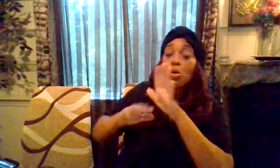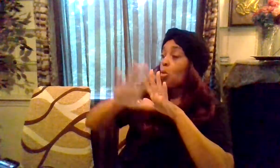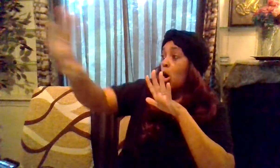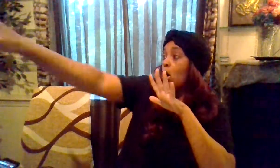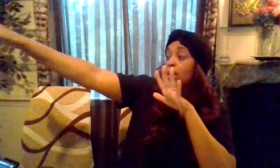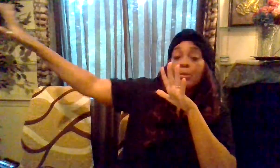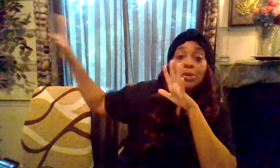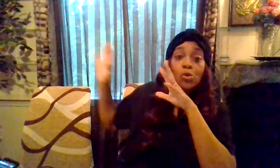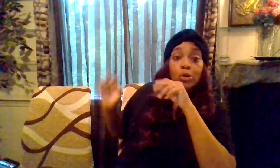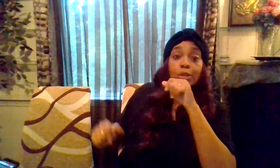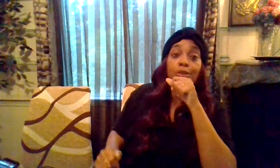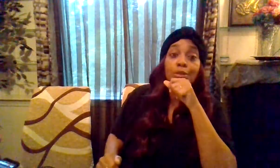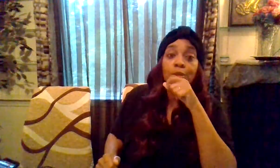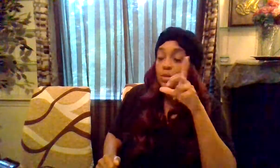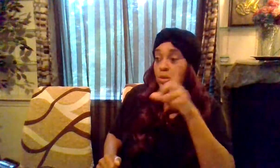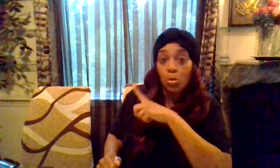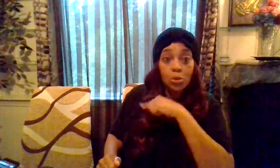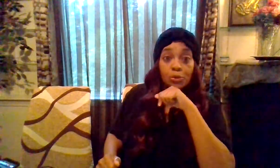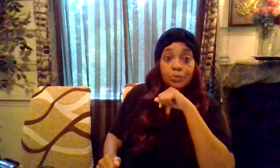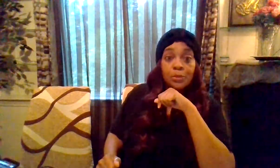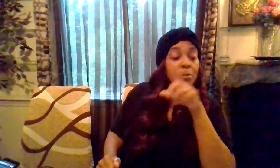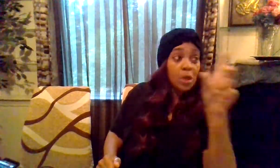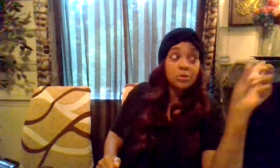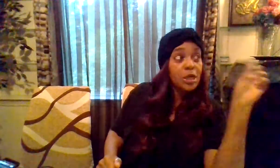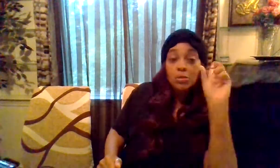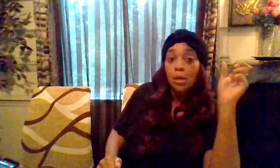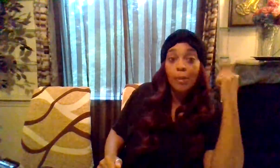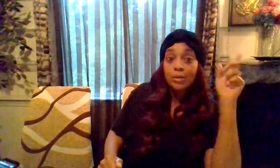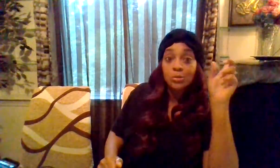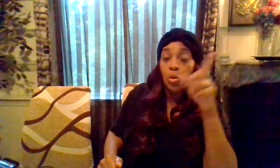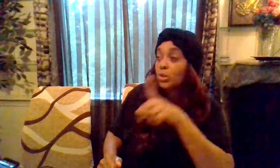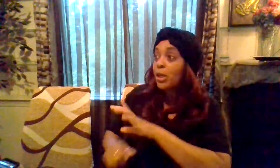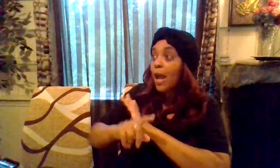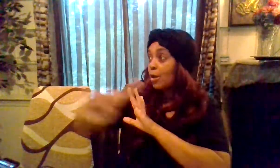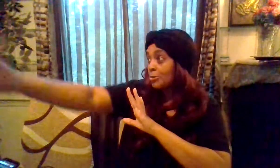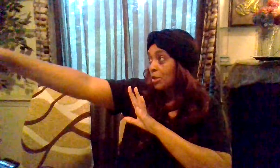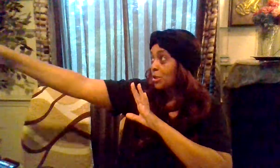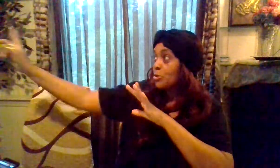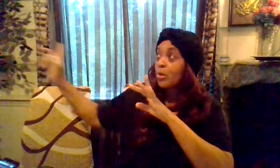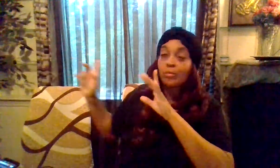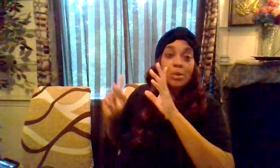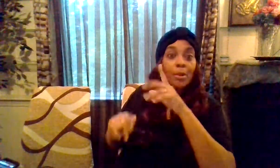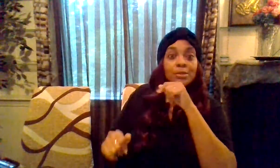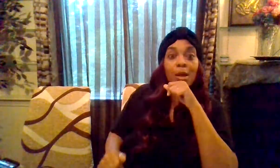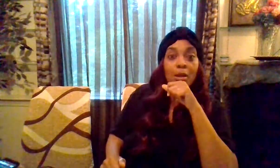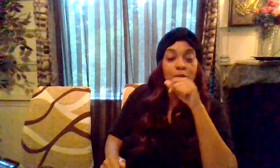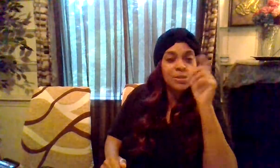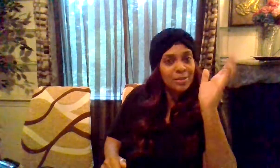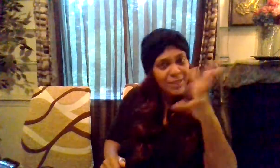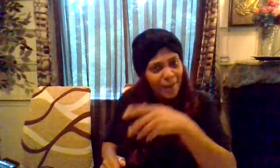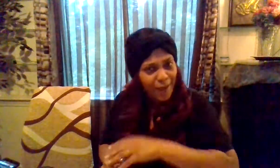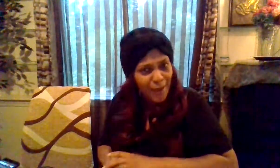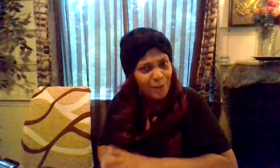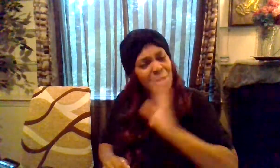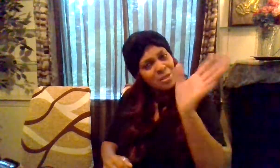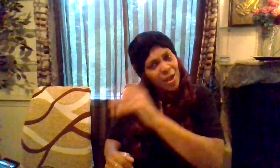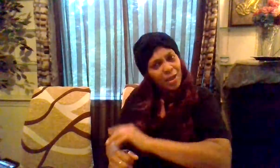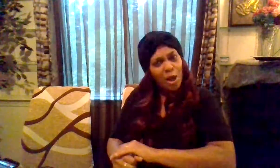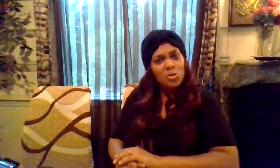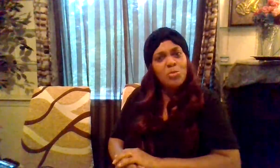know all up in the corner in the hood what's going on but they don't tell you nothing about going in their house but they can tell you everything about somebody else's house like hey so how long you